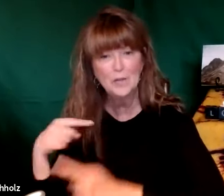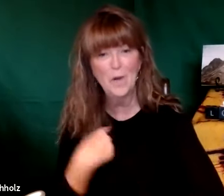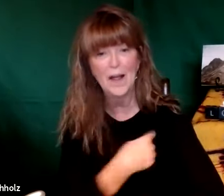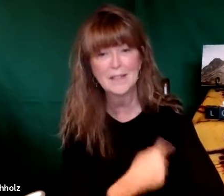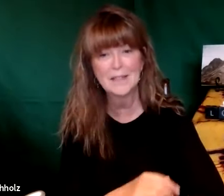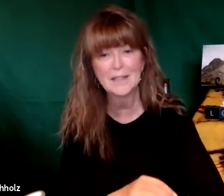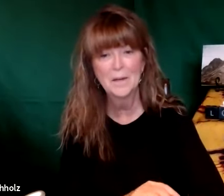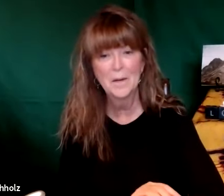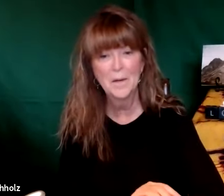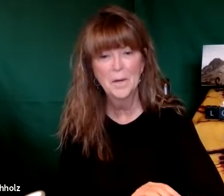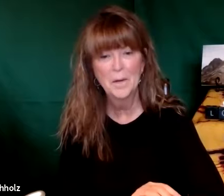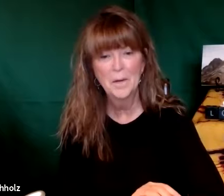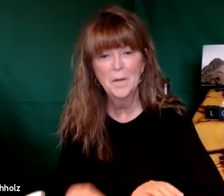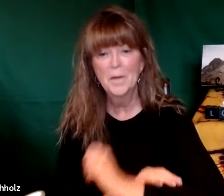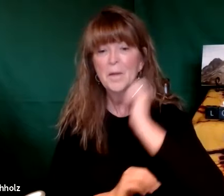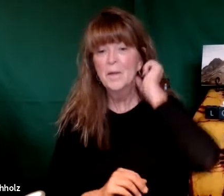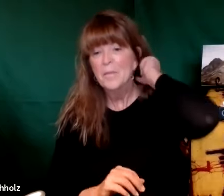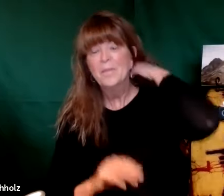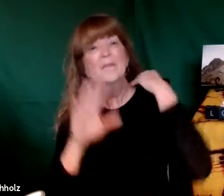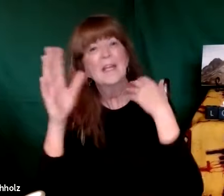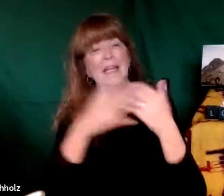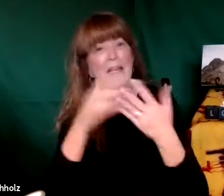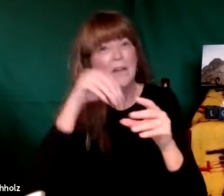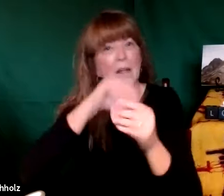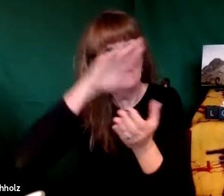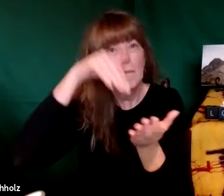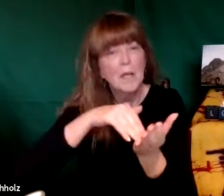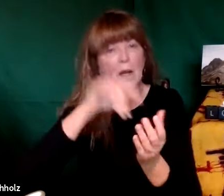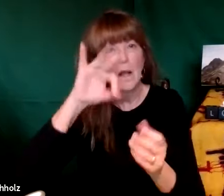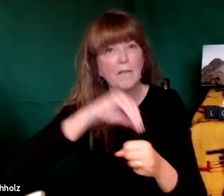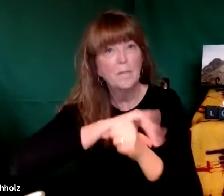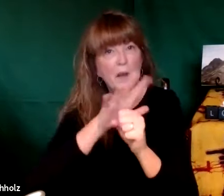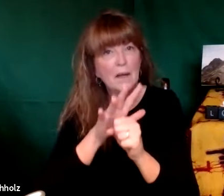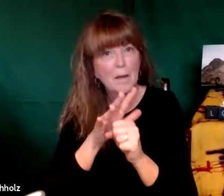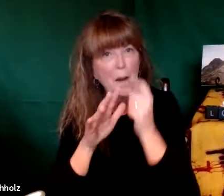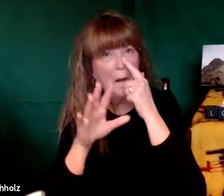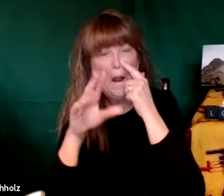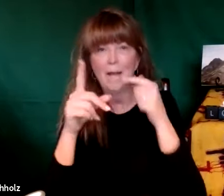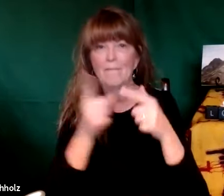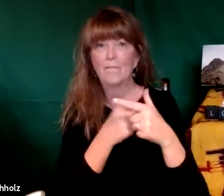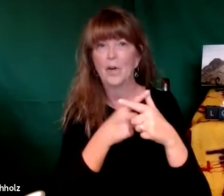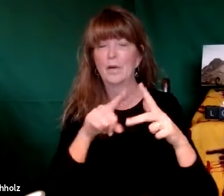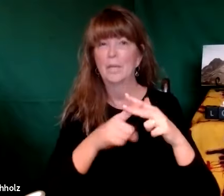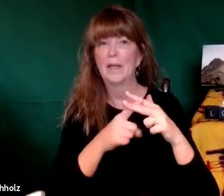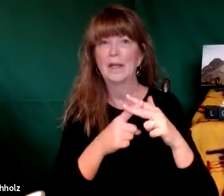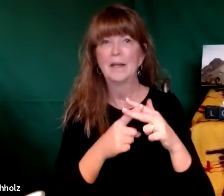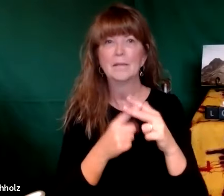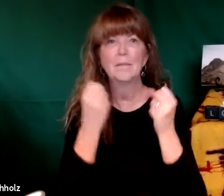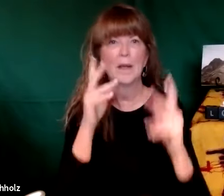attention to God because God's got something really important to say to us even in the middle of a pandemic